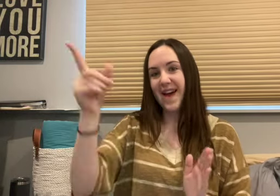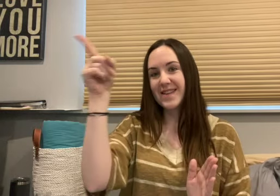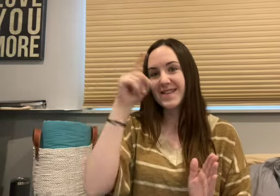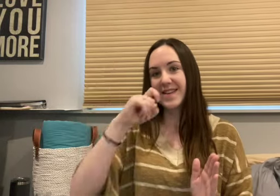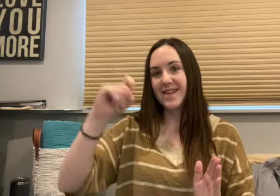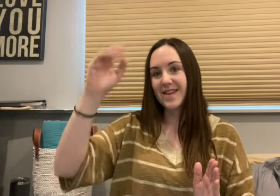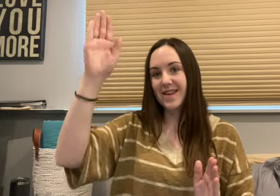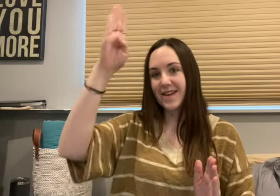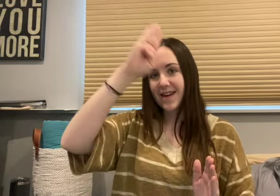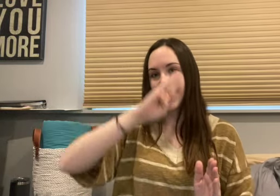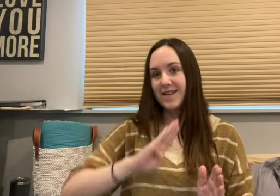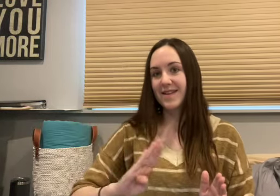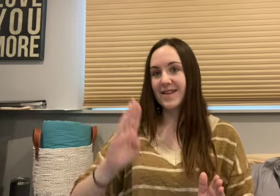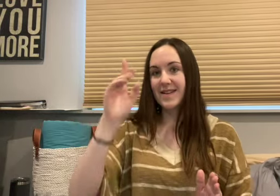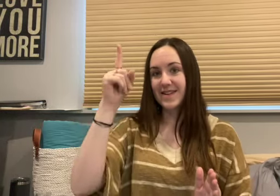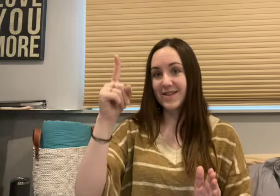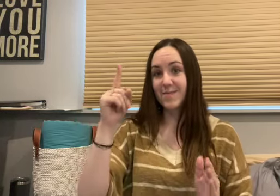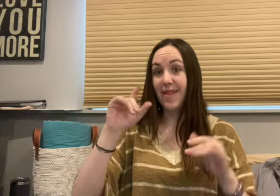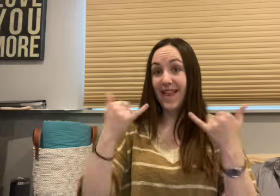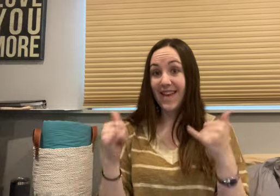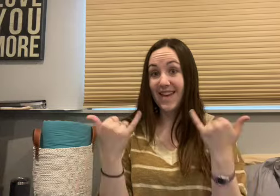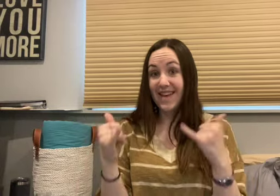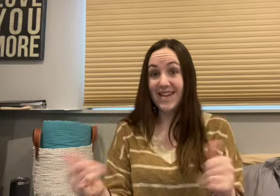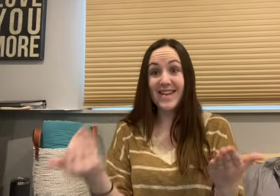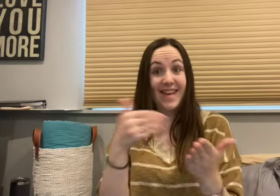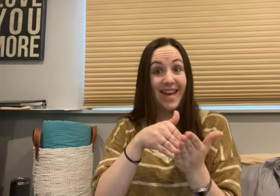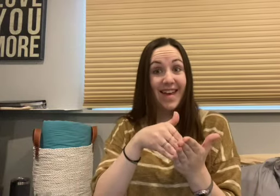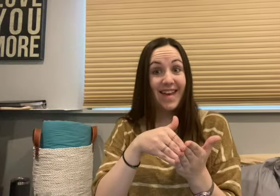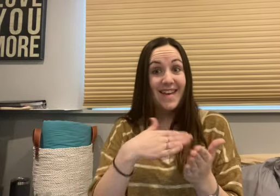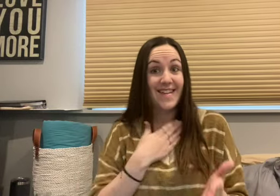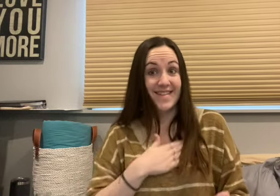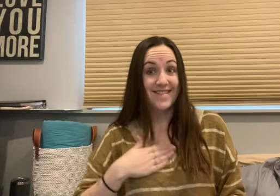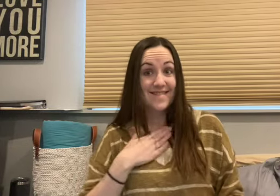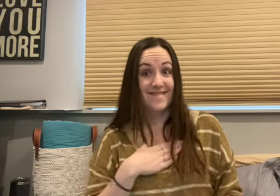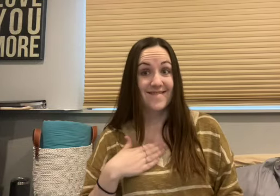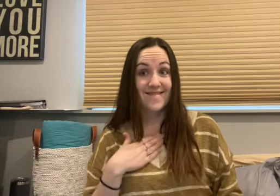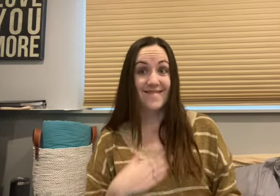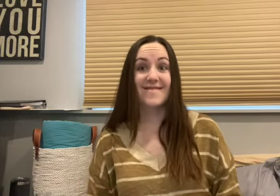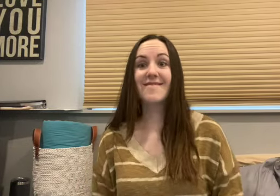if he could play it again I